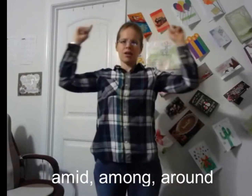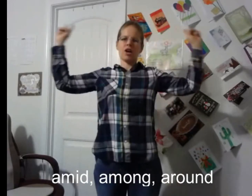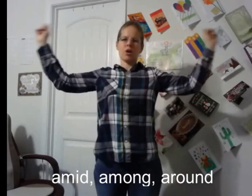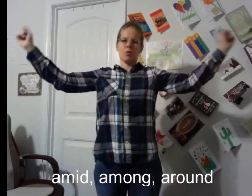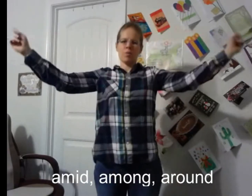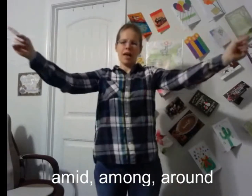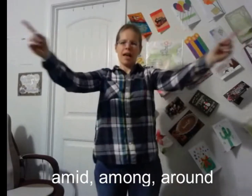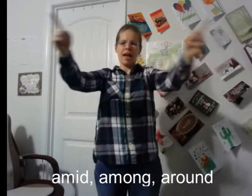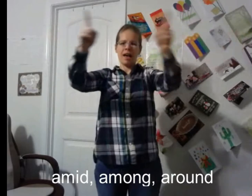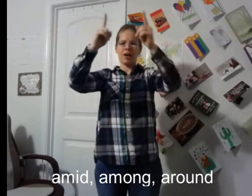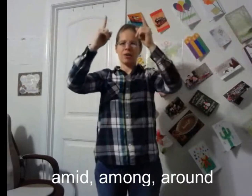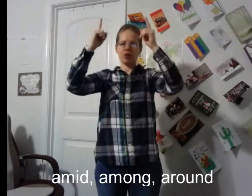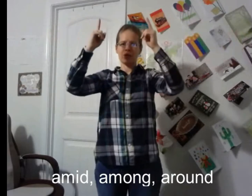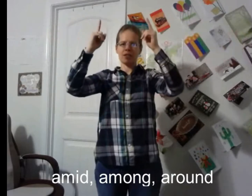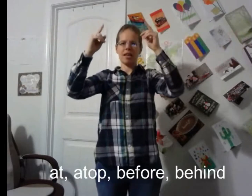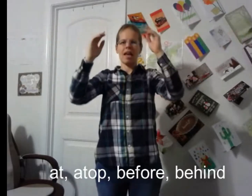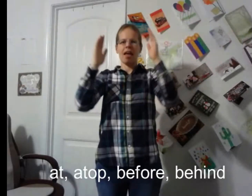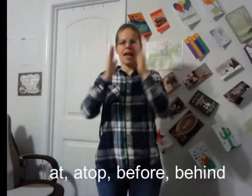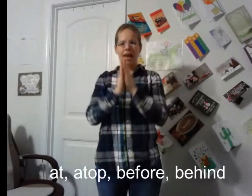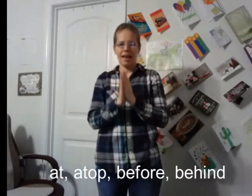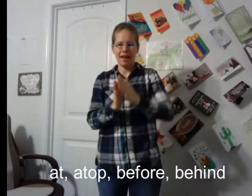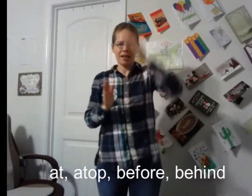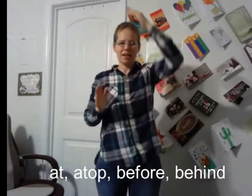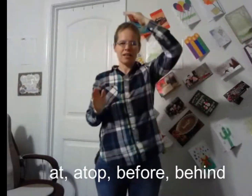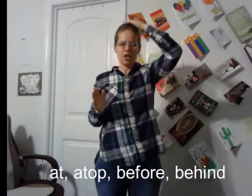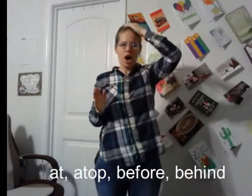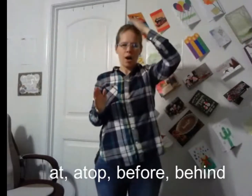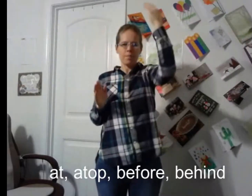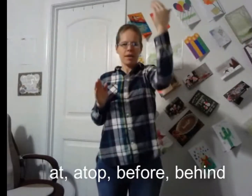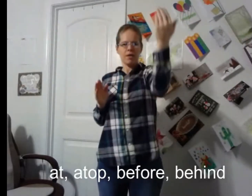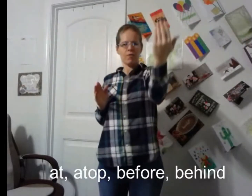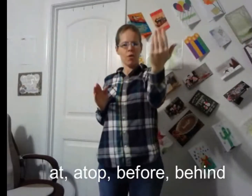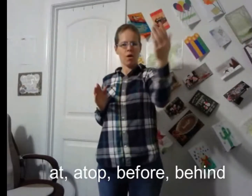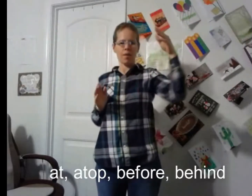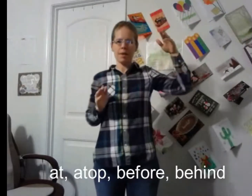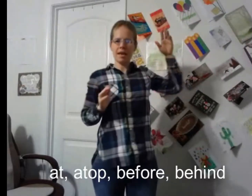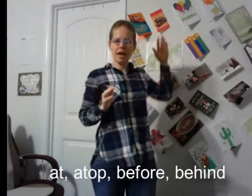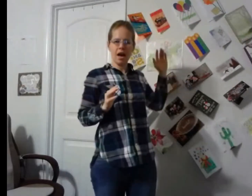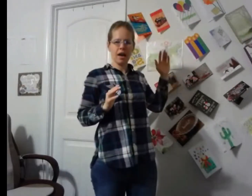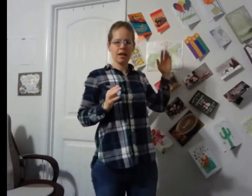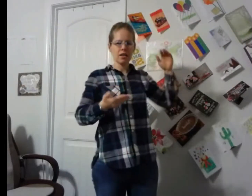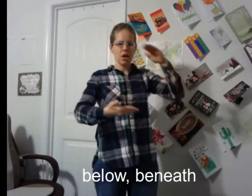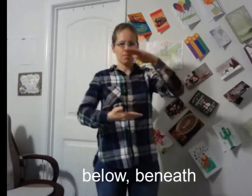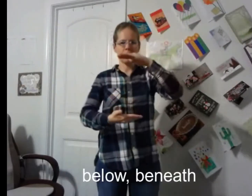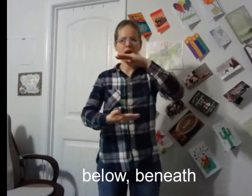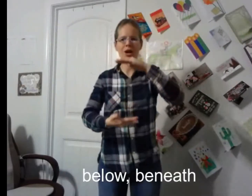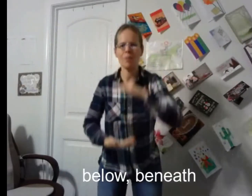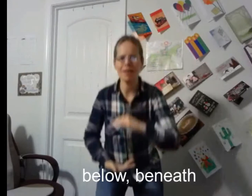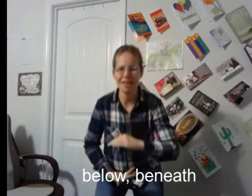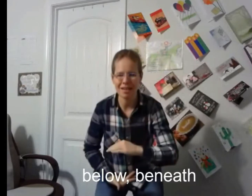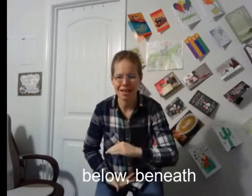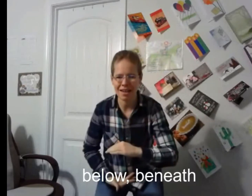around, at a top before behind, below beneath,